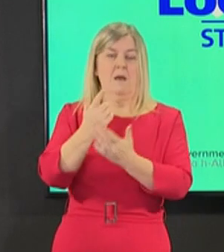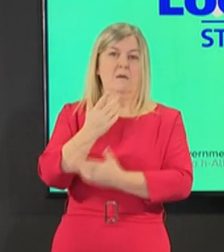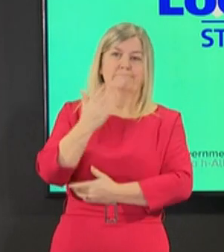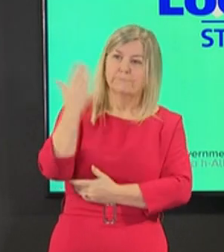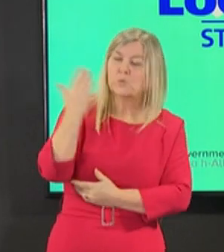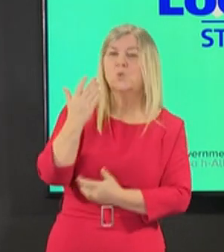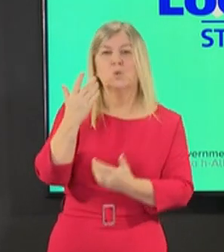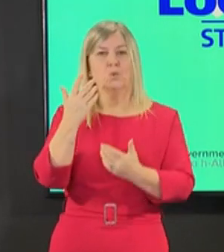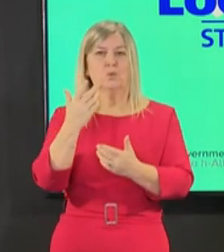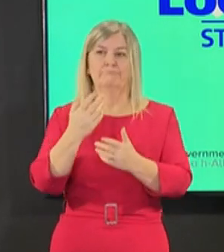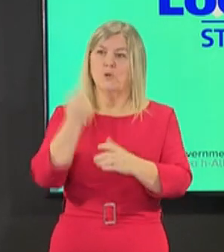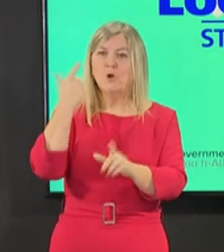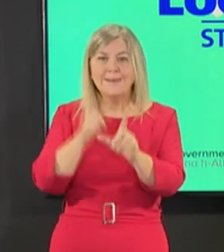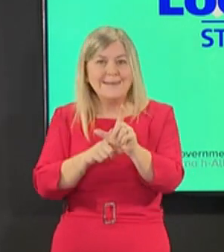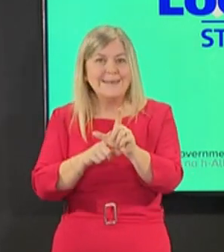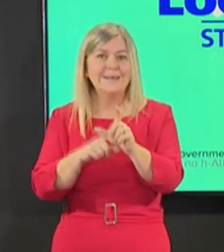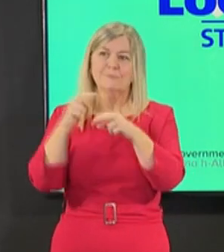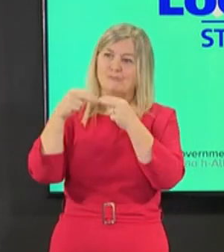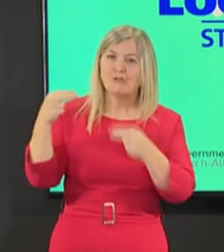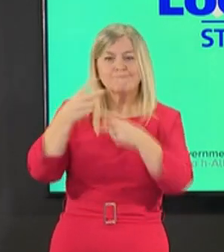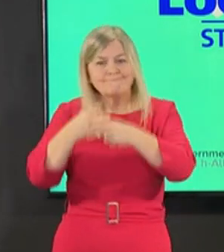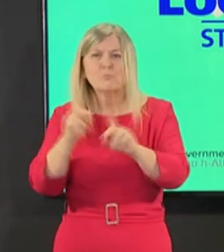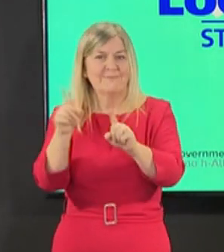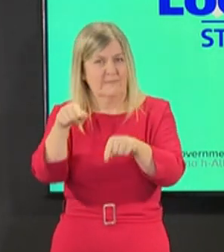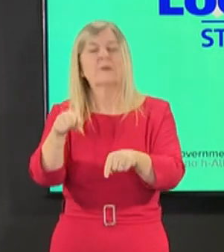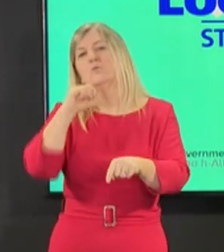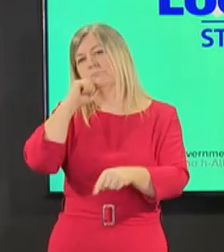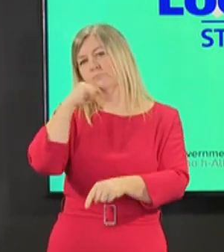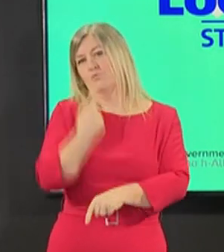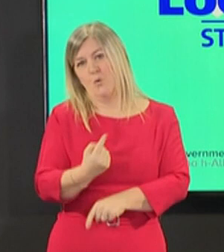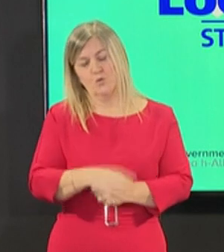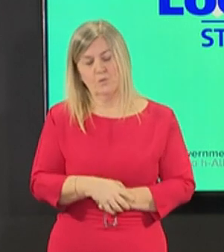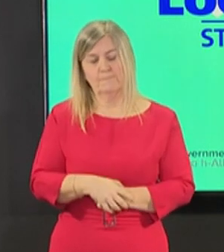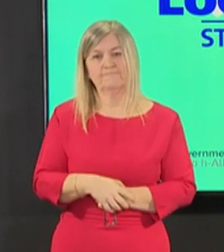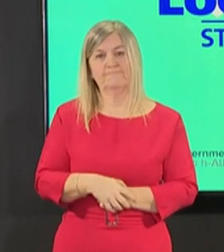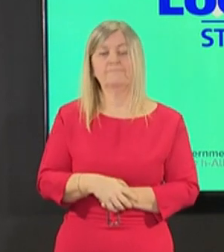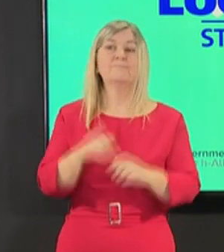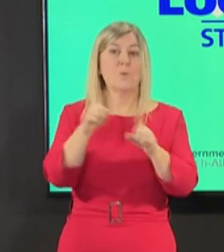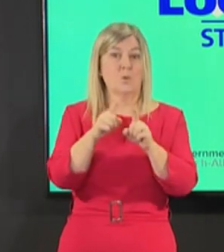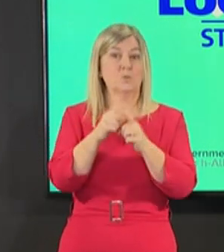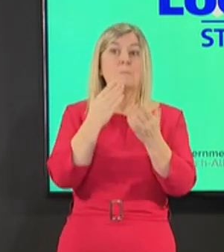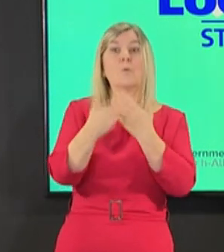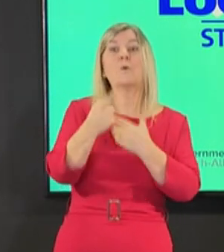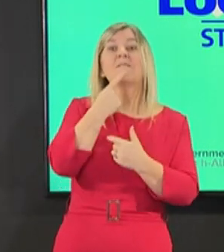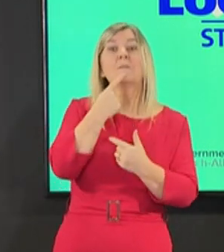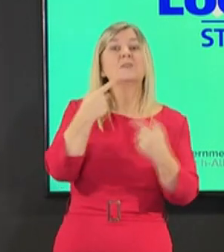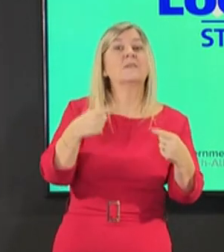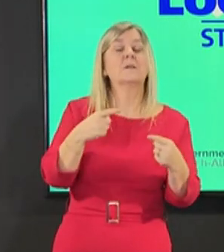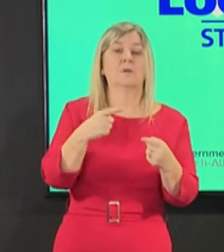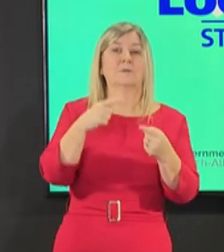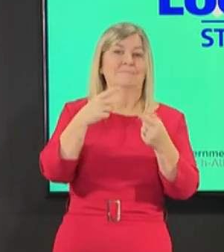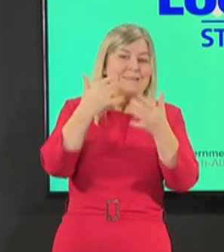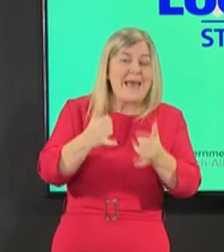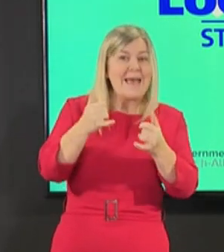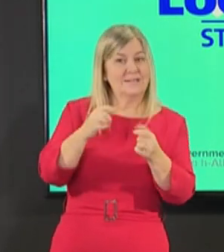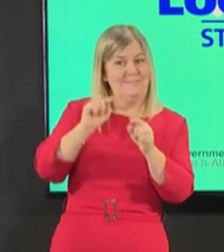just as soon as possible. I'll also tomorrow provide information on some expanded arrangements for testing in those settings as well.